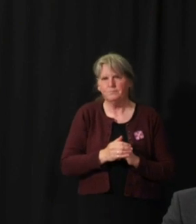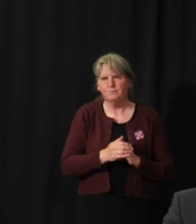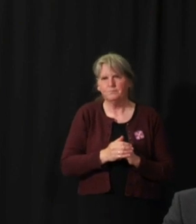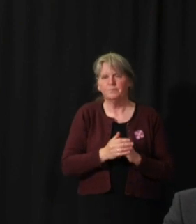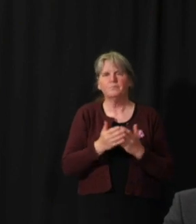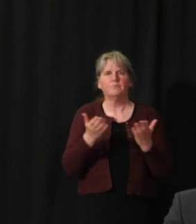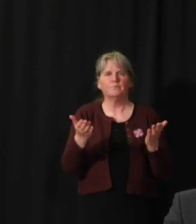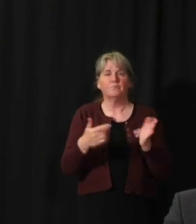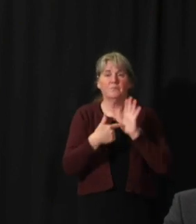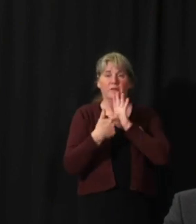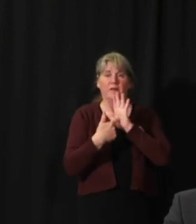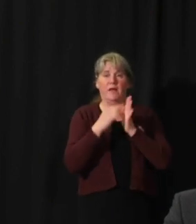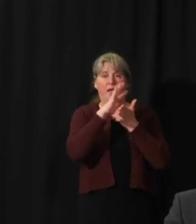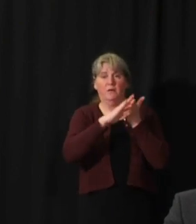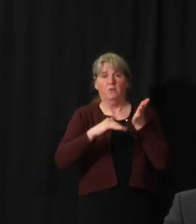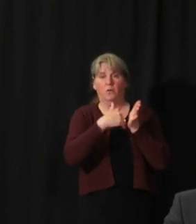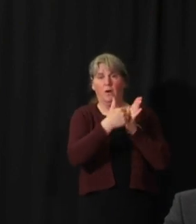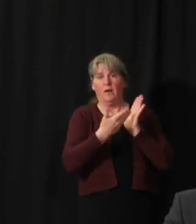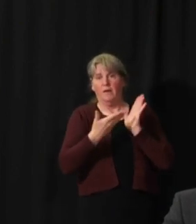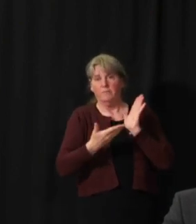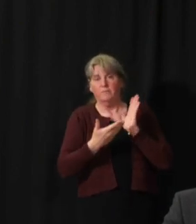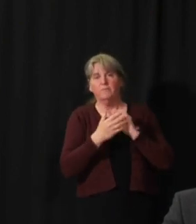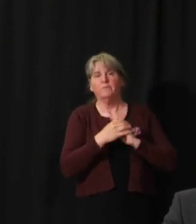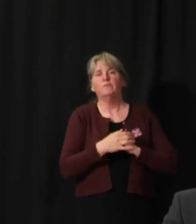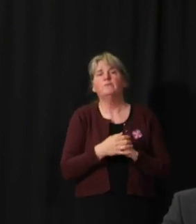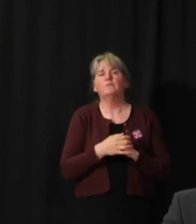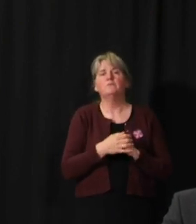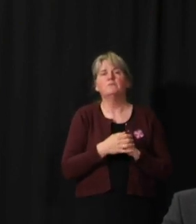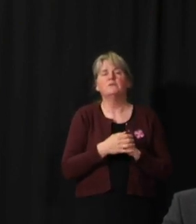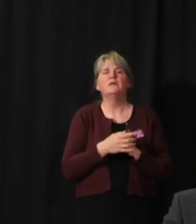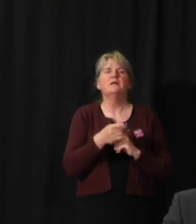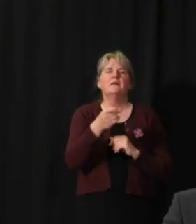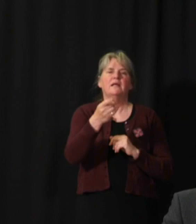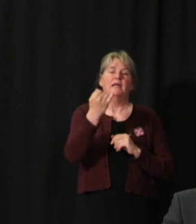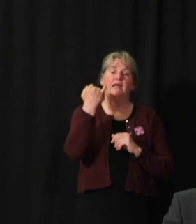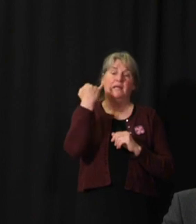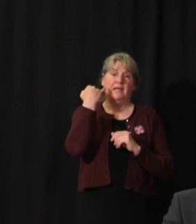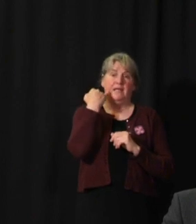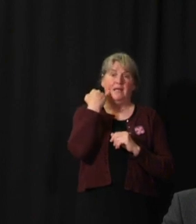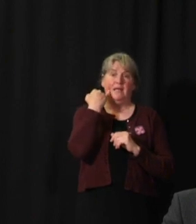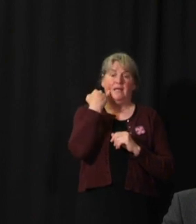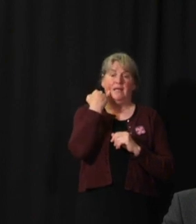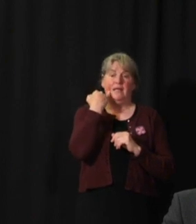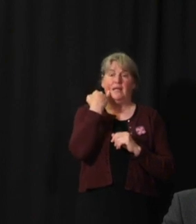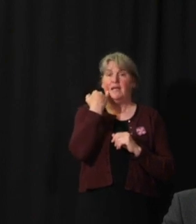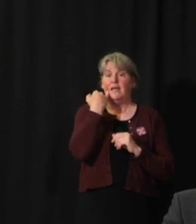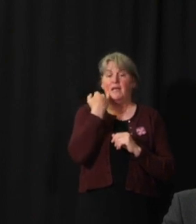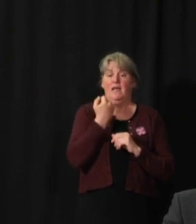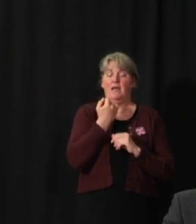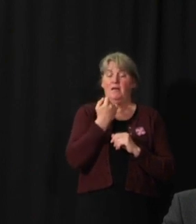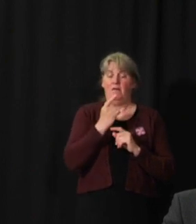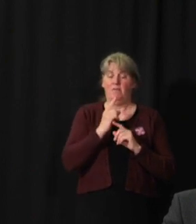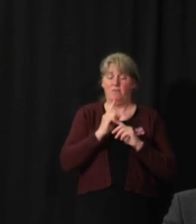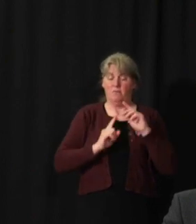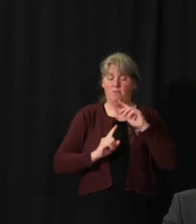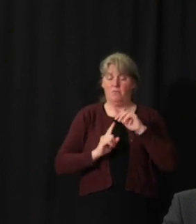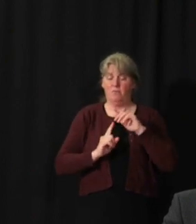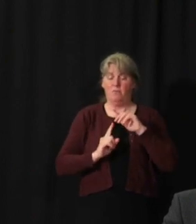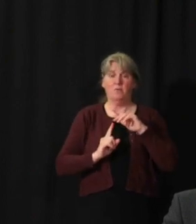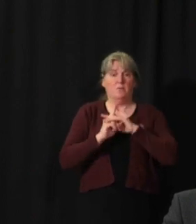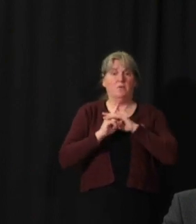So here you see then if a case were introduced at day